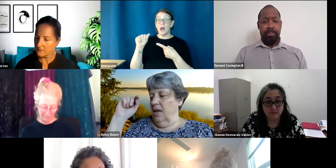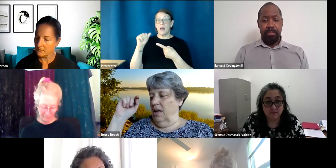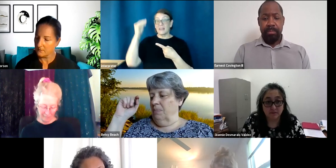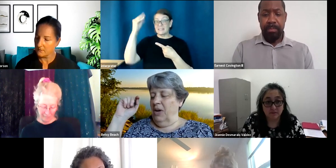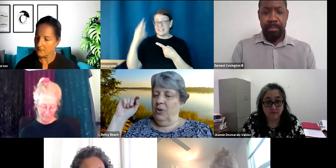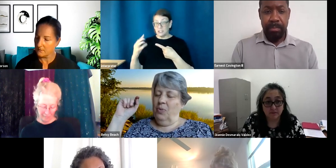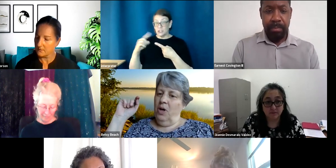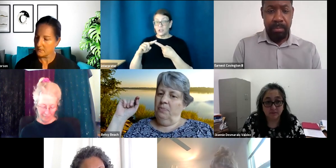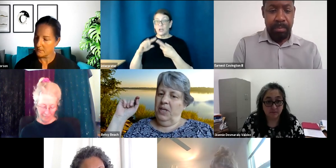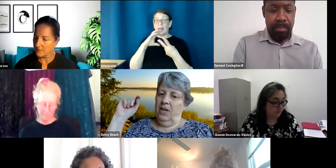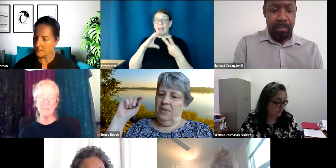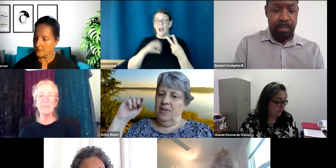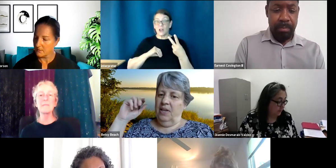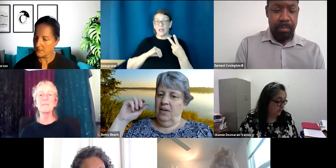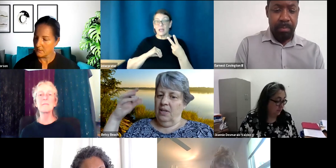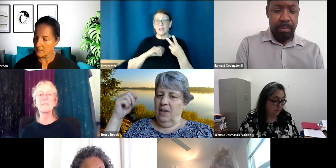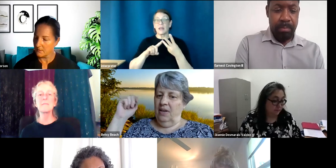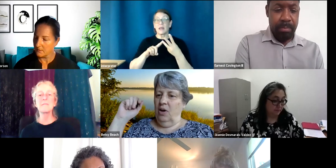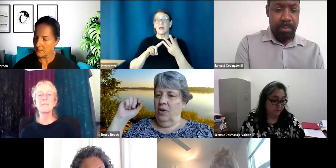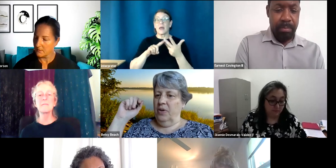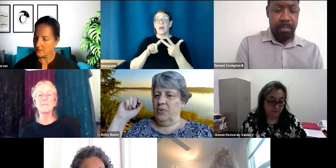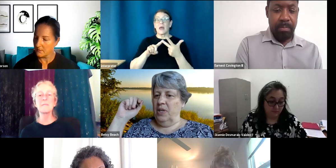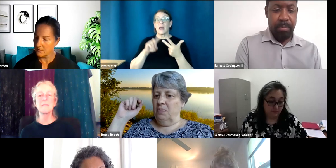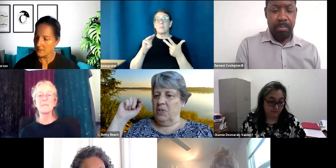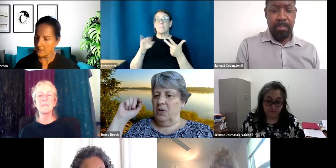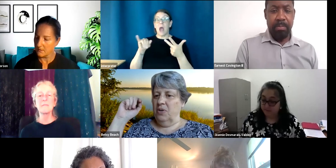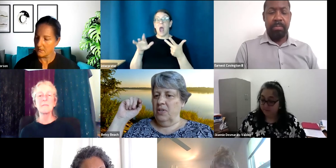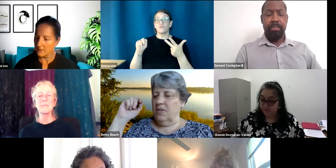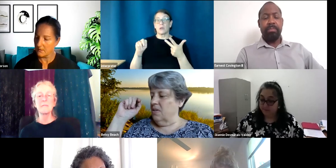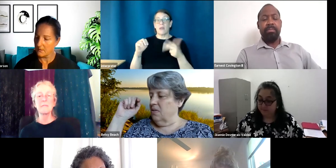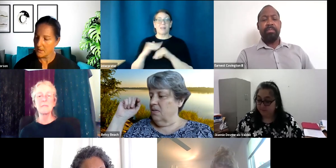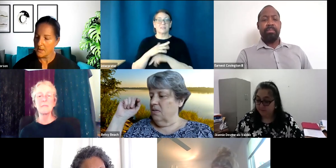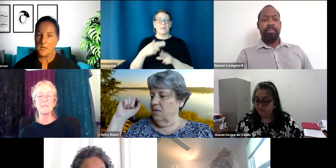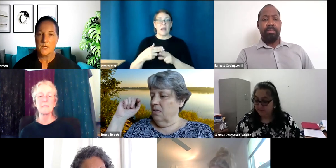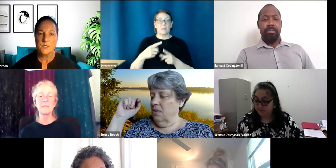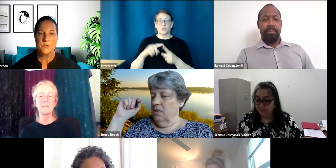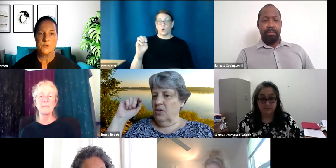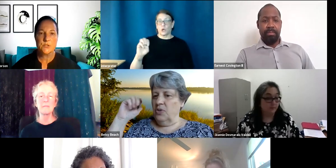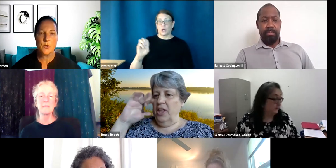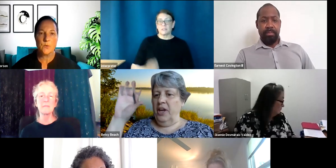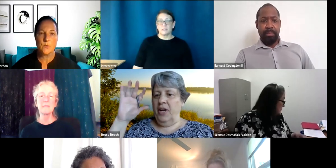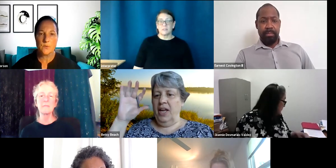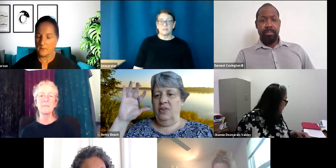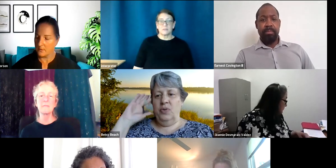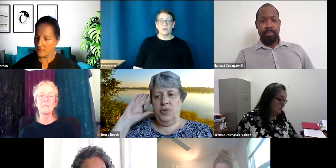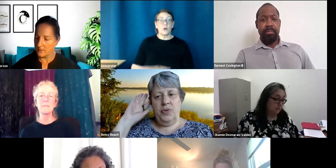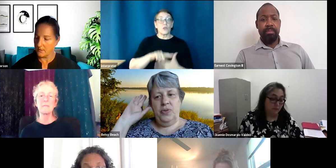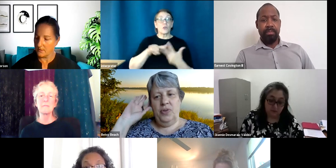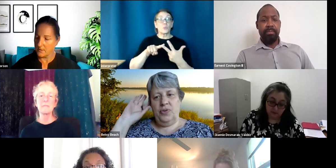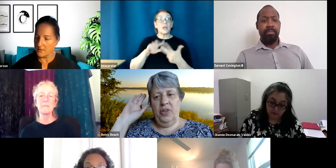and Myron Waldman. And I'll send all those names to Ernest. Those are all hearing aid users. Those are all